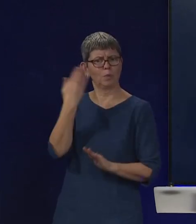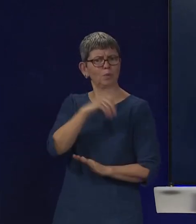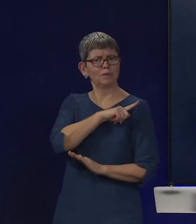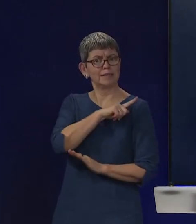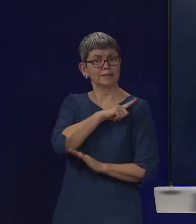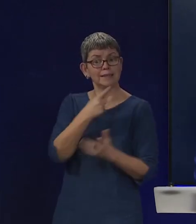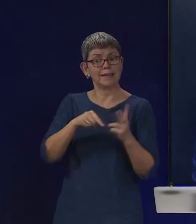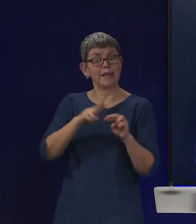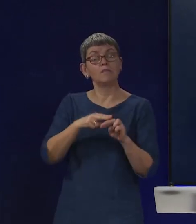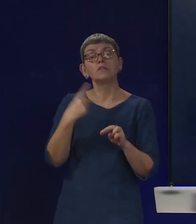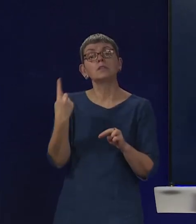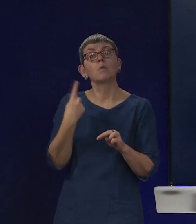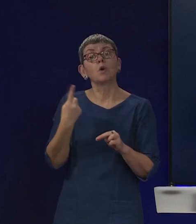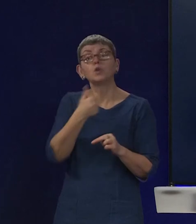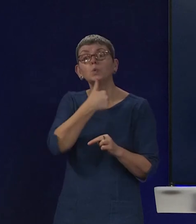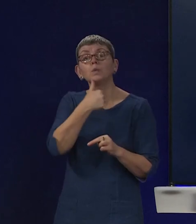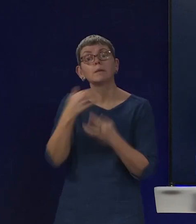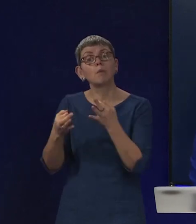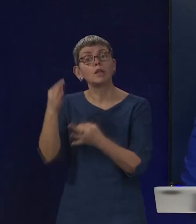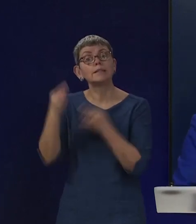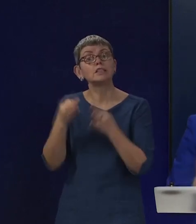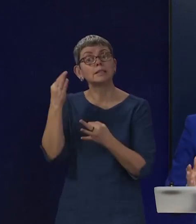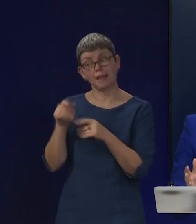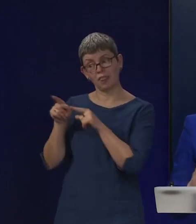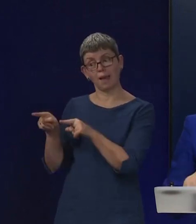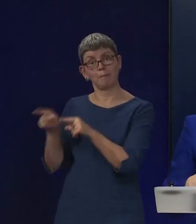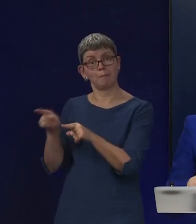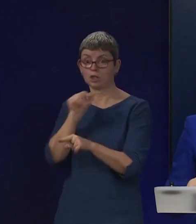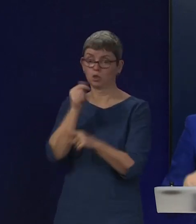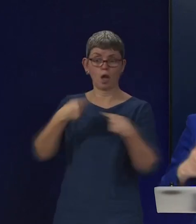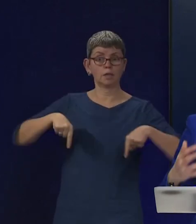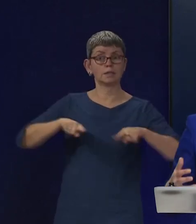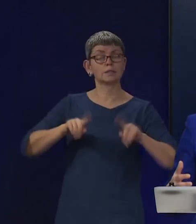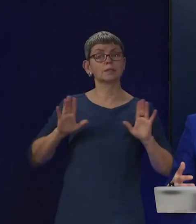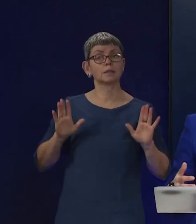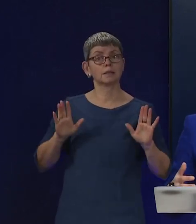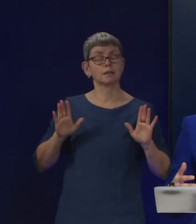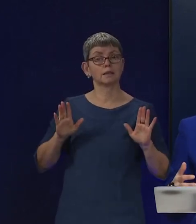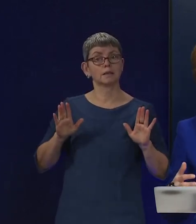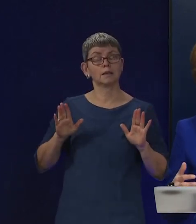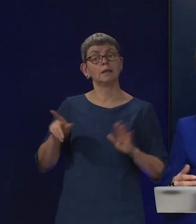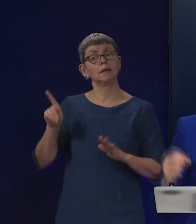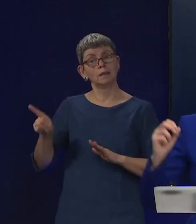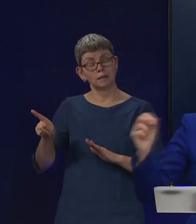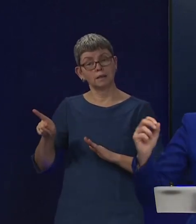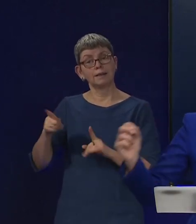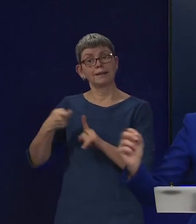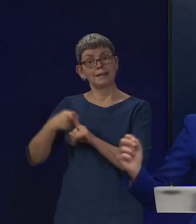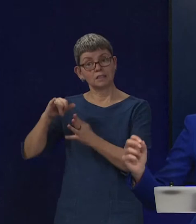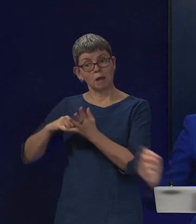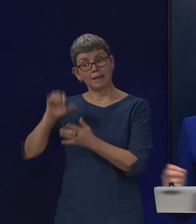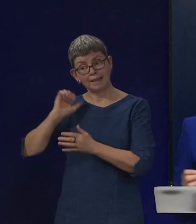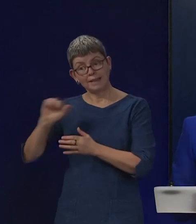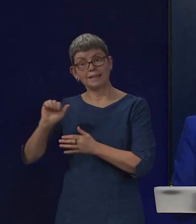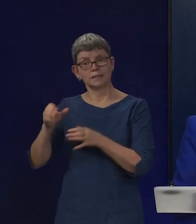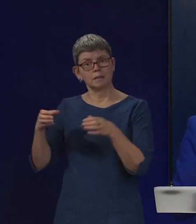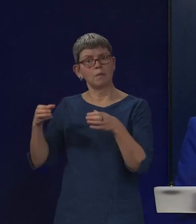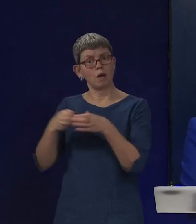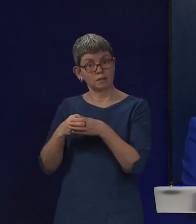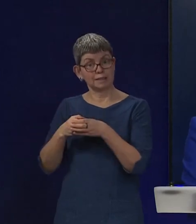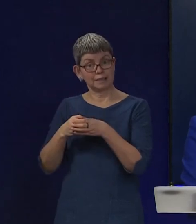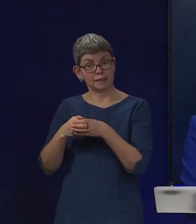politically, it's those Westminster politicians. The Scottish Parliament, including Keir Starmer's own party, with one or two exceptions,